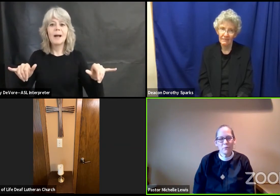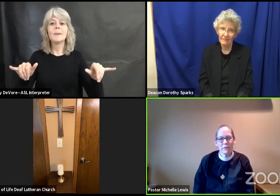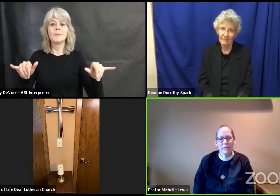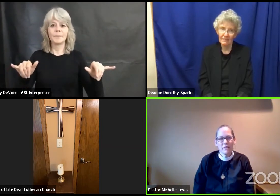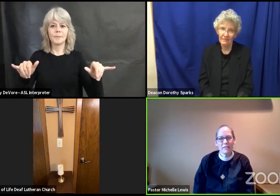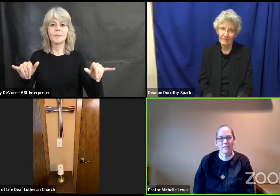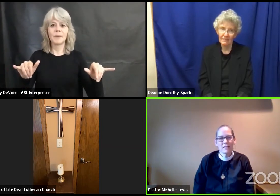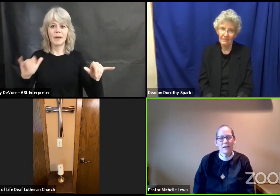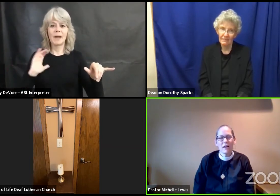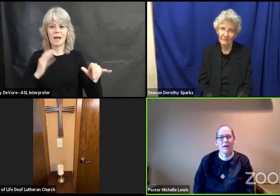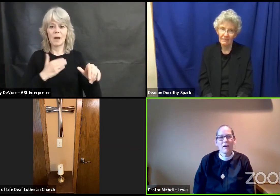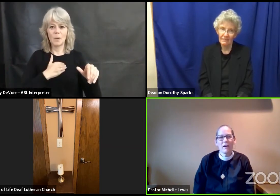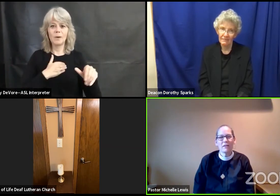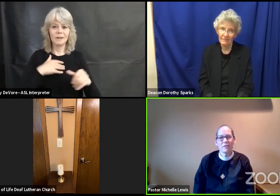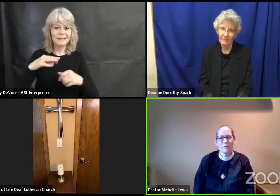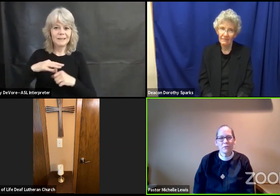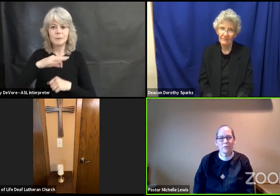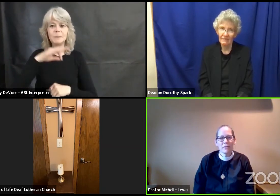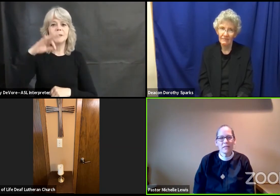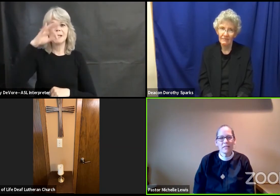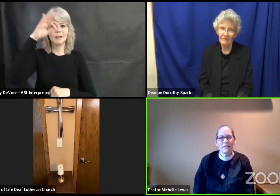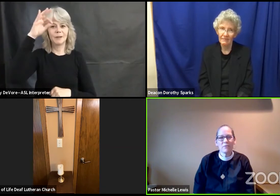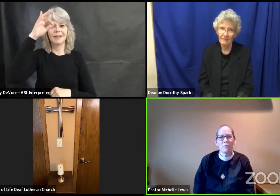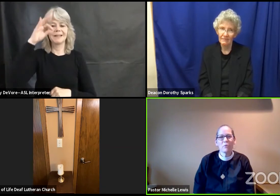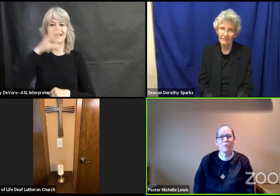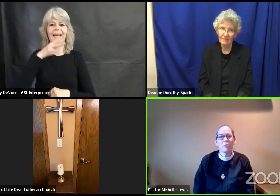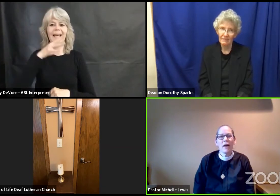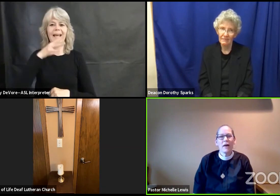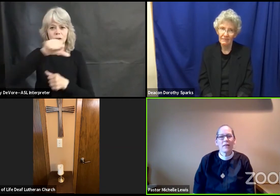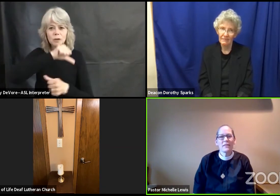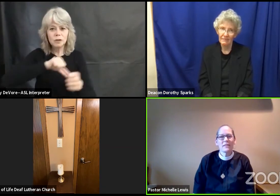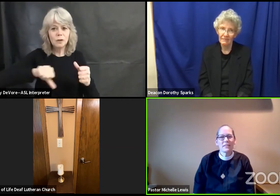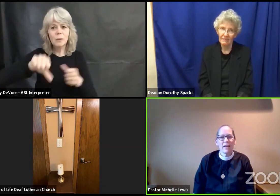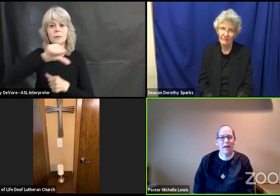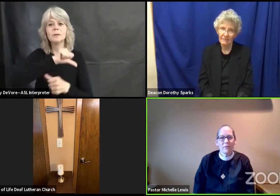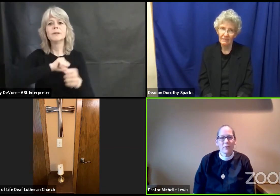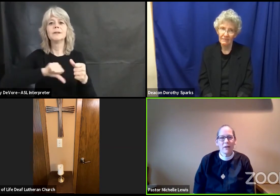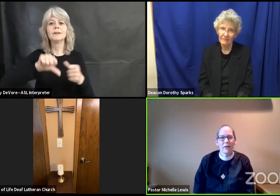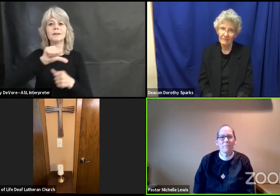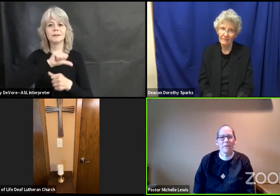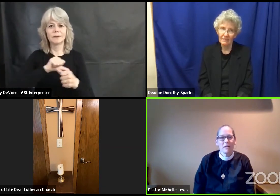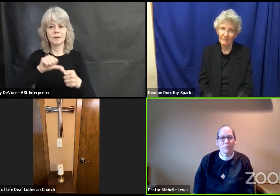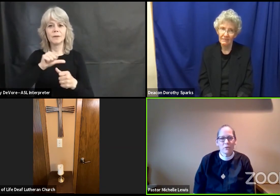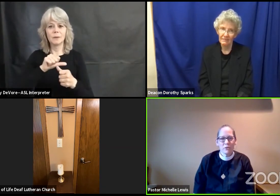needs and our social needs through this gathering in worship.